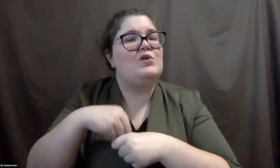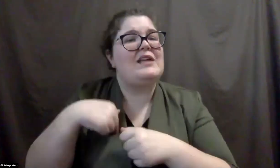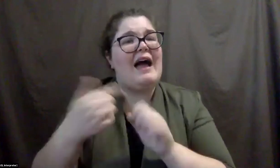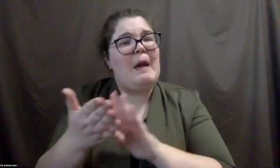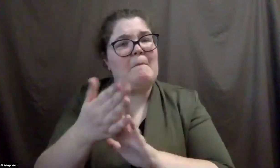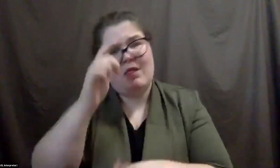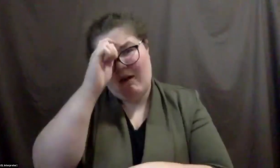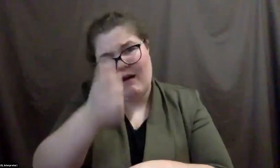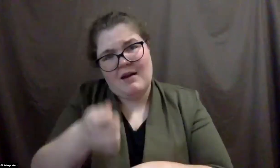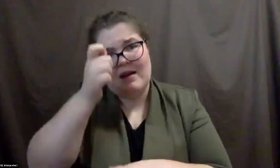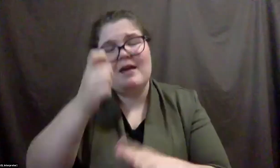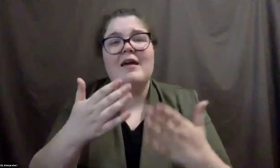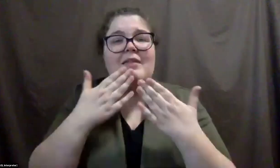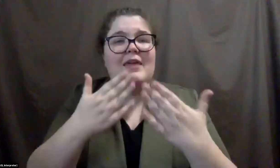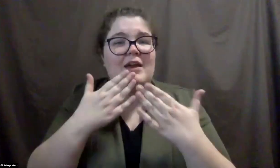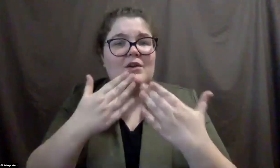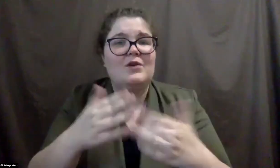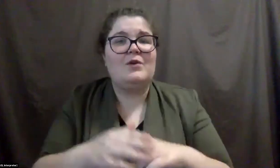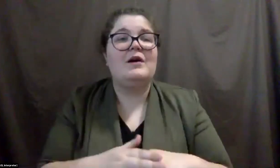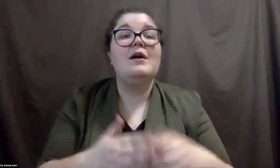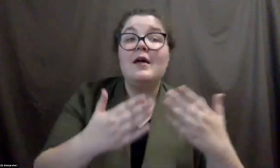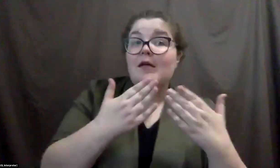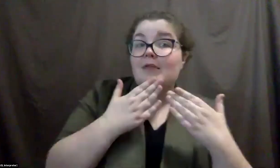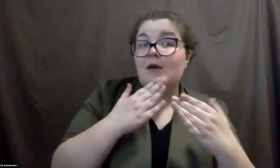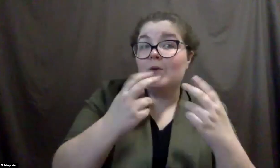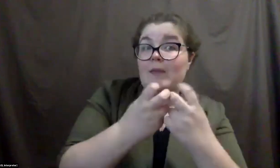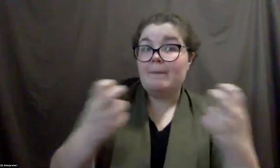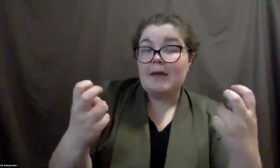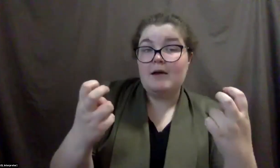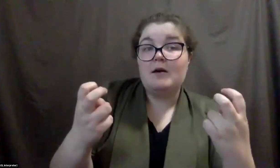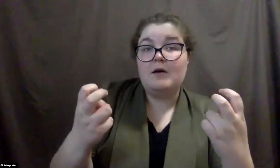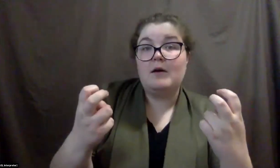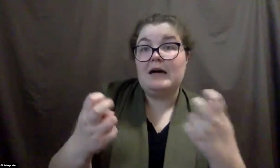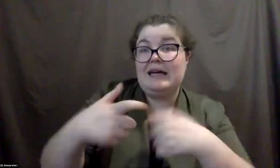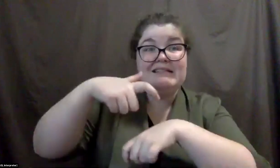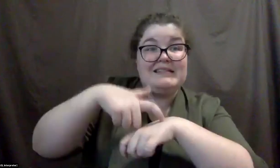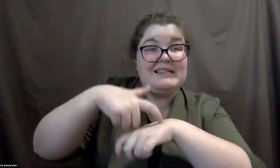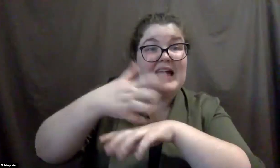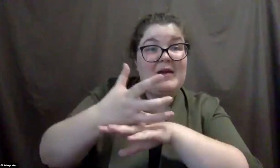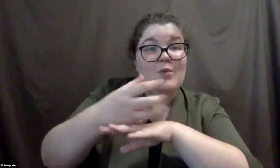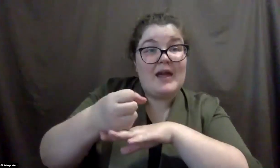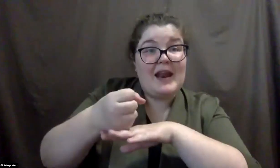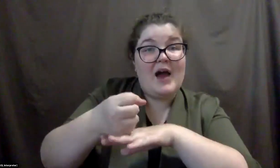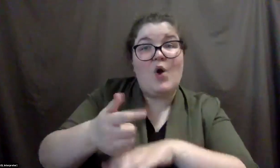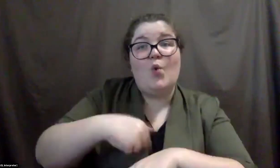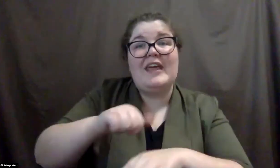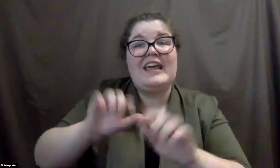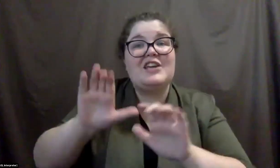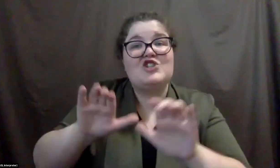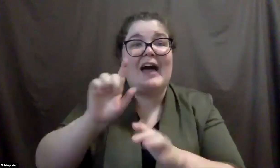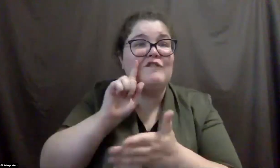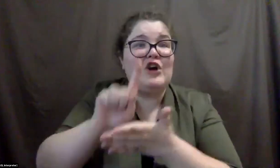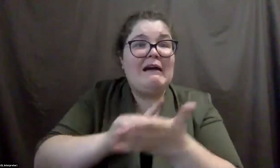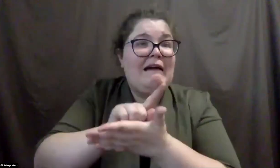to the session. Thank you. Thank you to our panelists. Um, we are out of time. We could probably chat for a couple more hours,